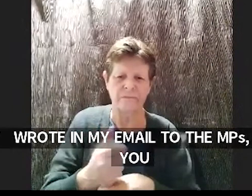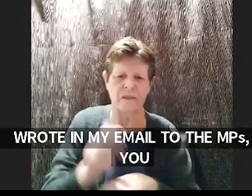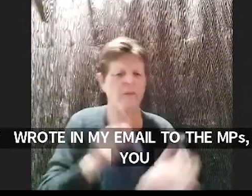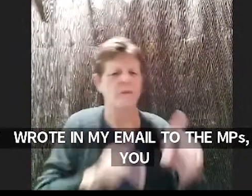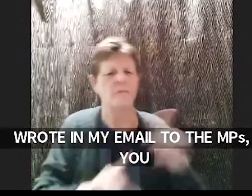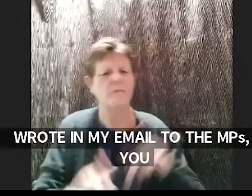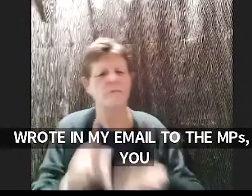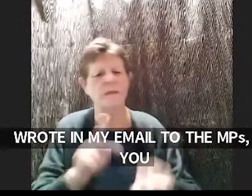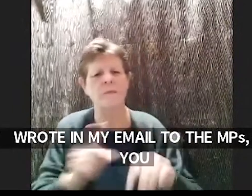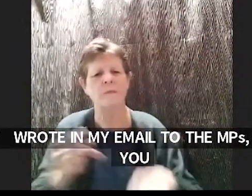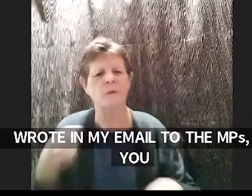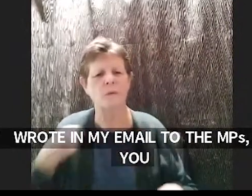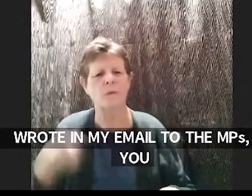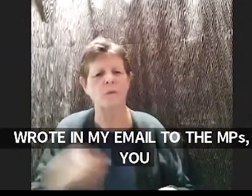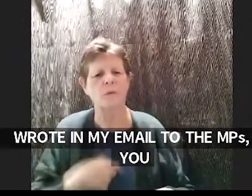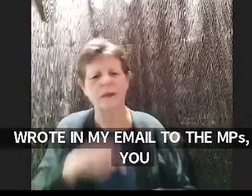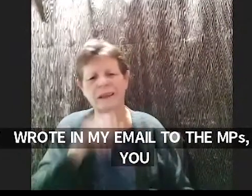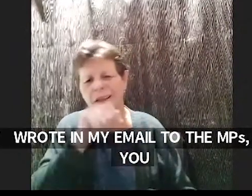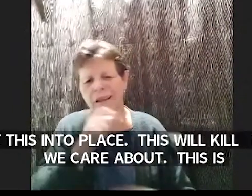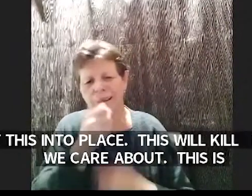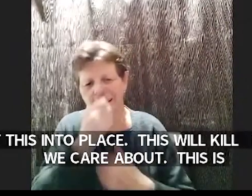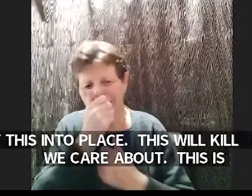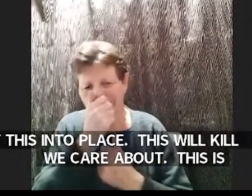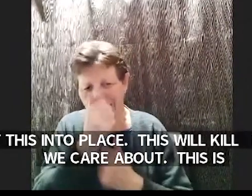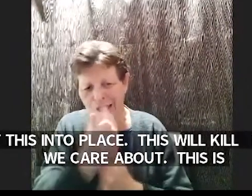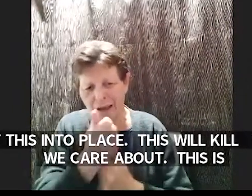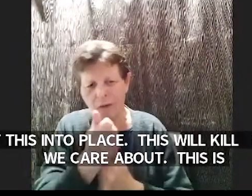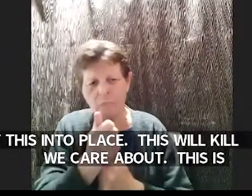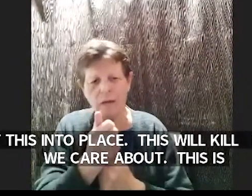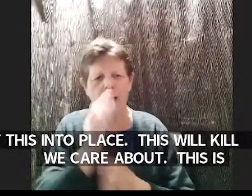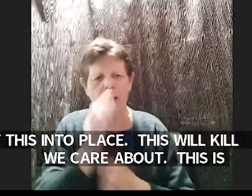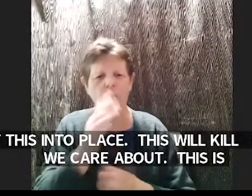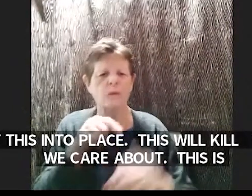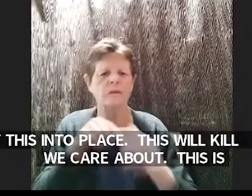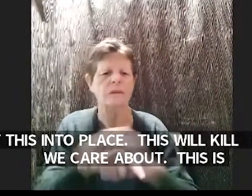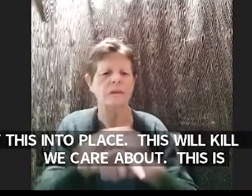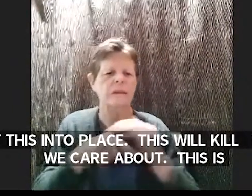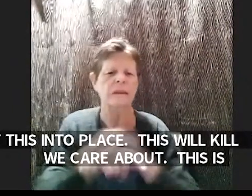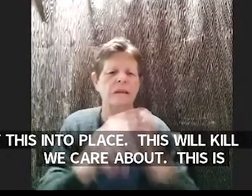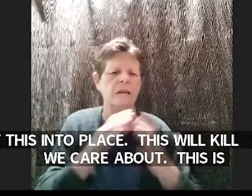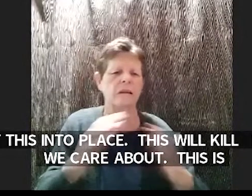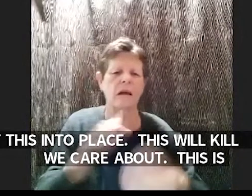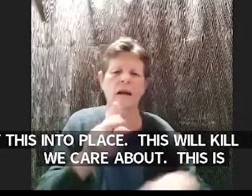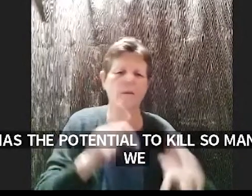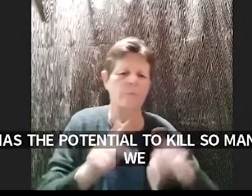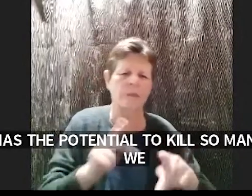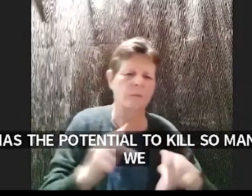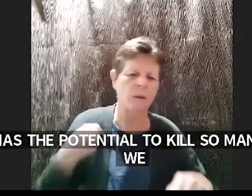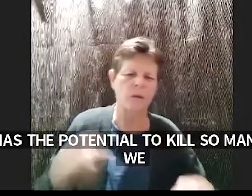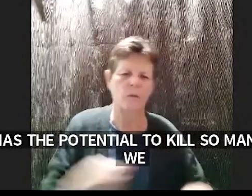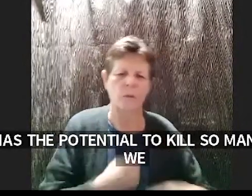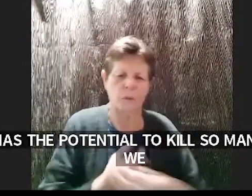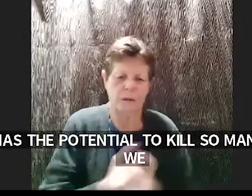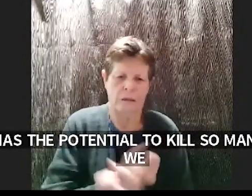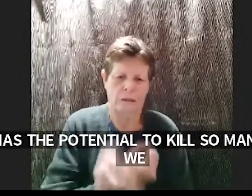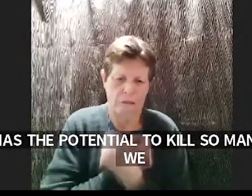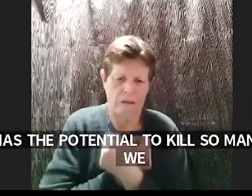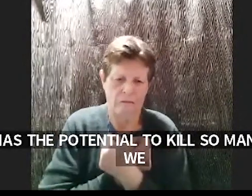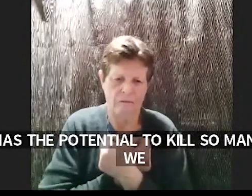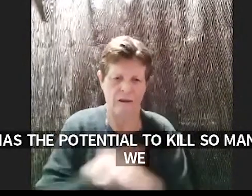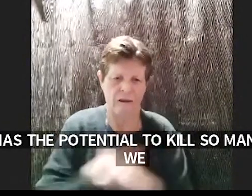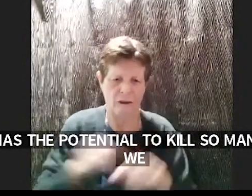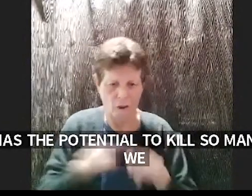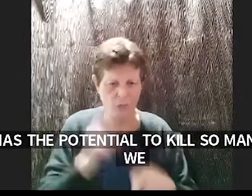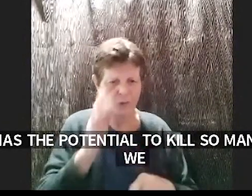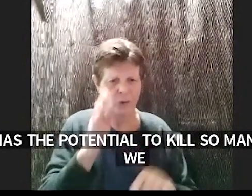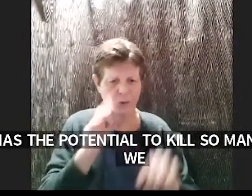like this has the potential to kill so many folks that we care about um for some of us it has the potential to kill us like yeah that that